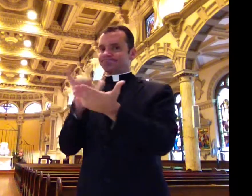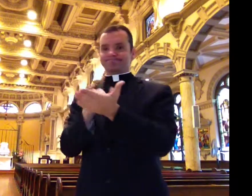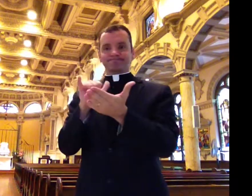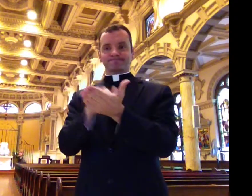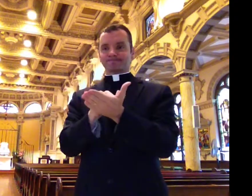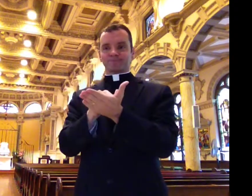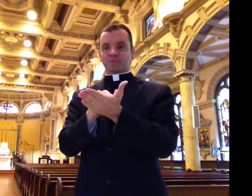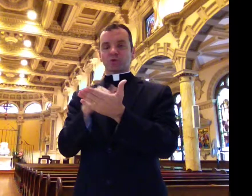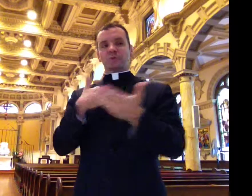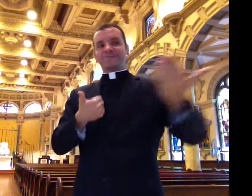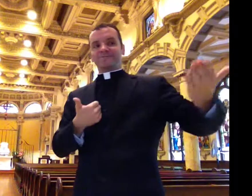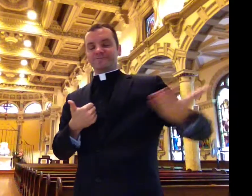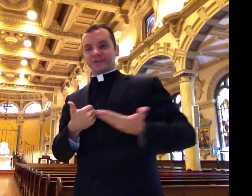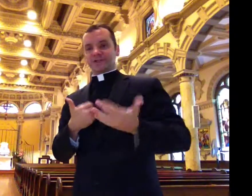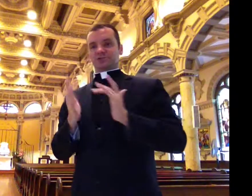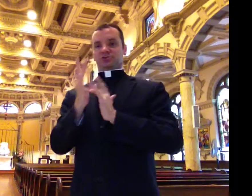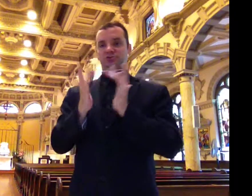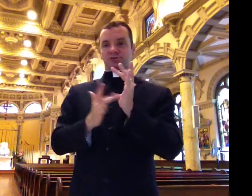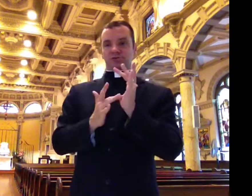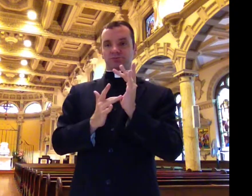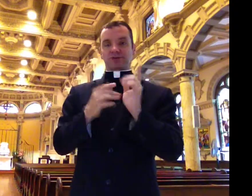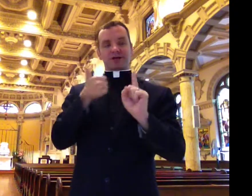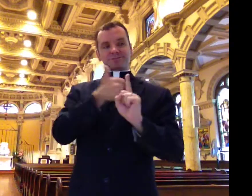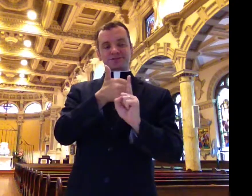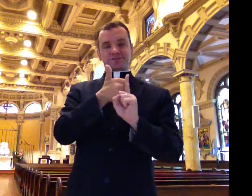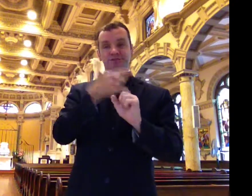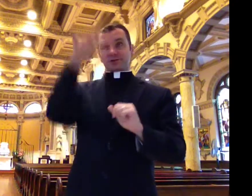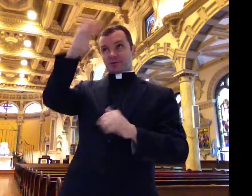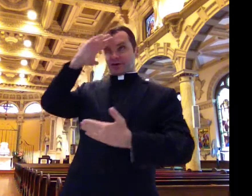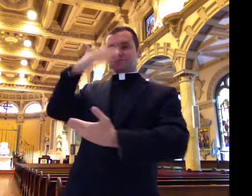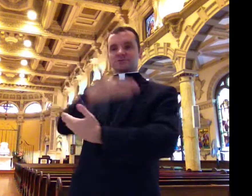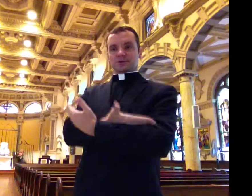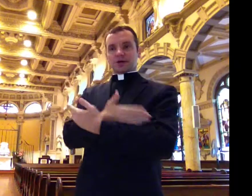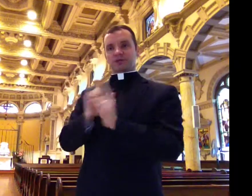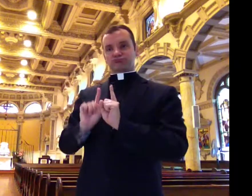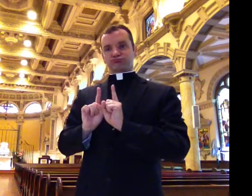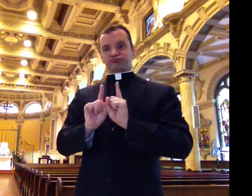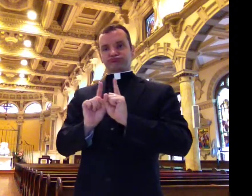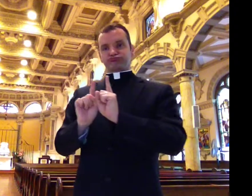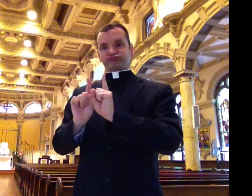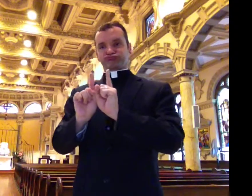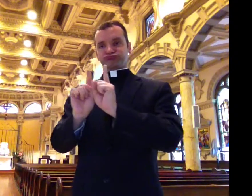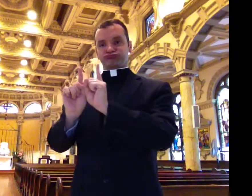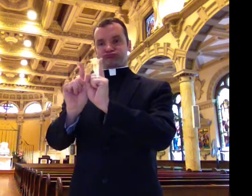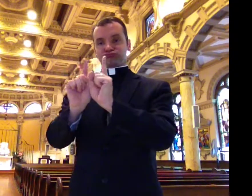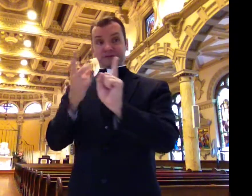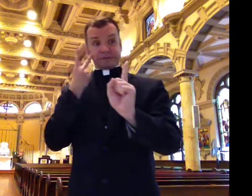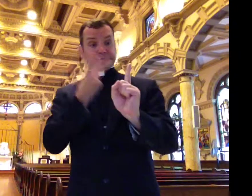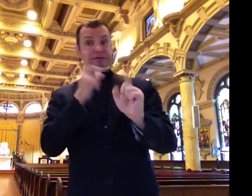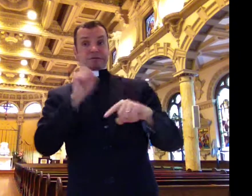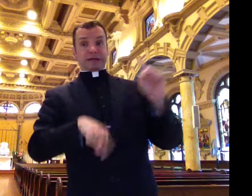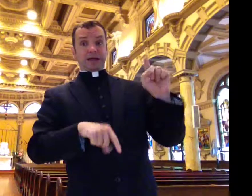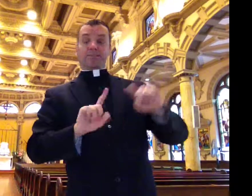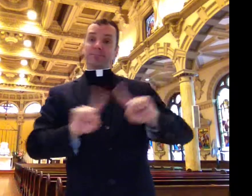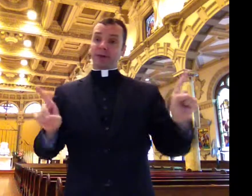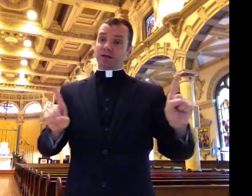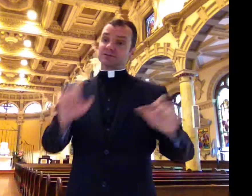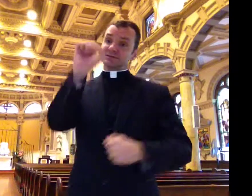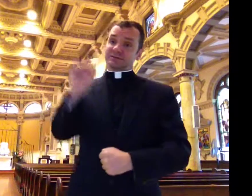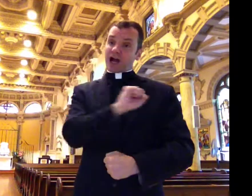It is impossible to face challenges alone. We have the opportunity to invite Jesus, the Son of God, to journey with us.